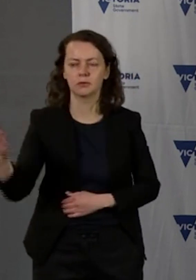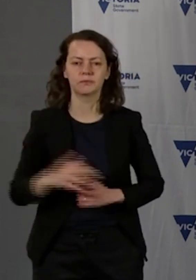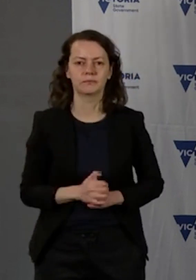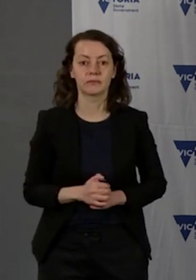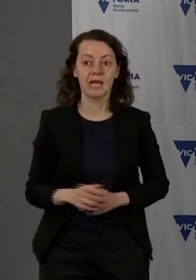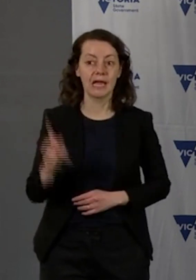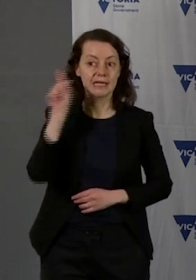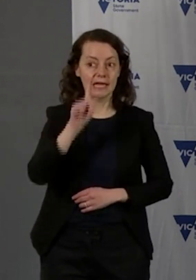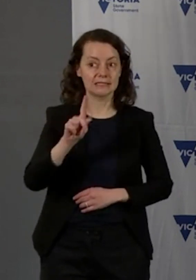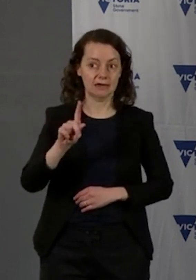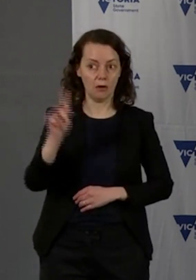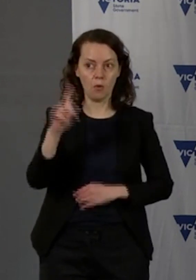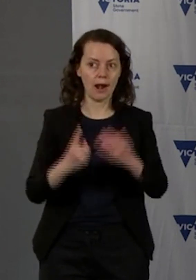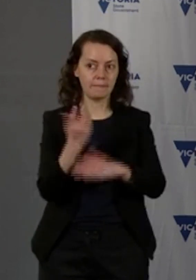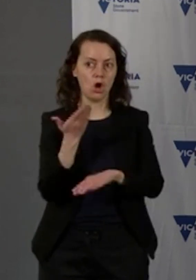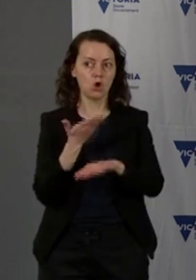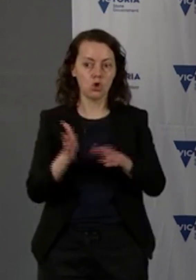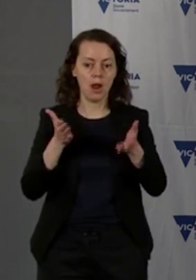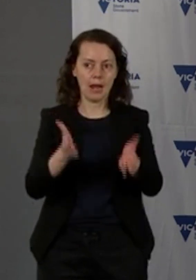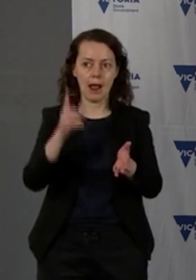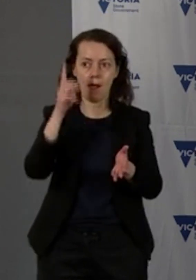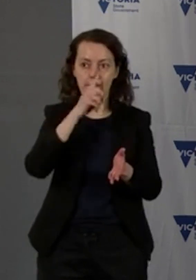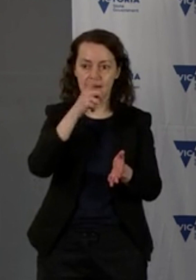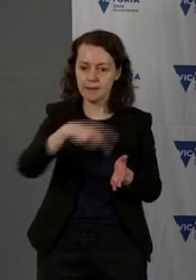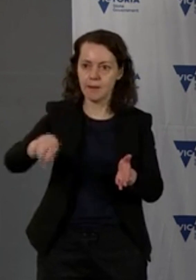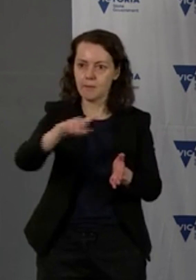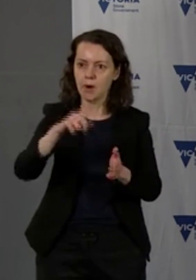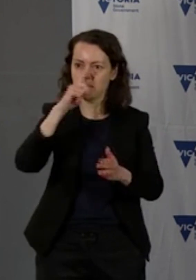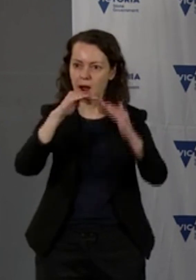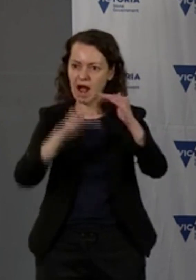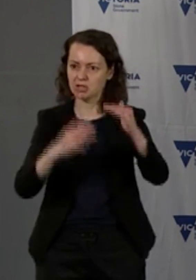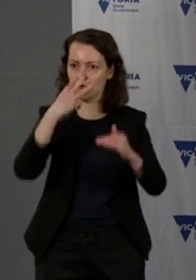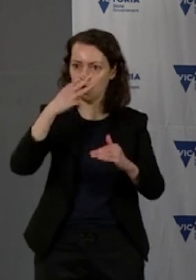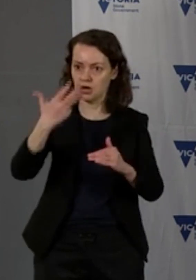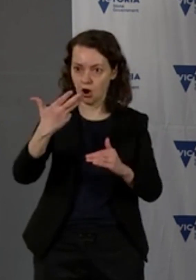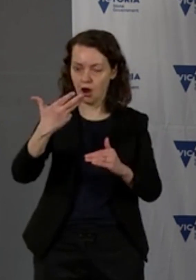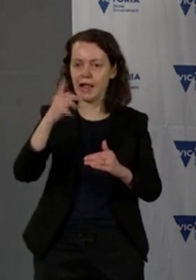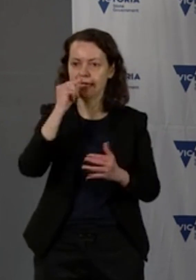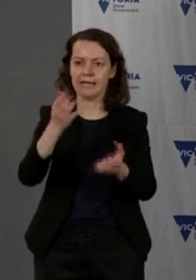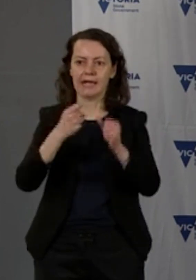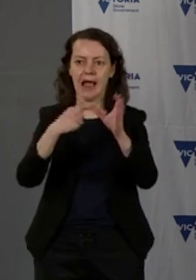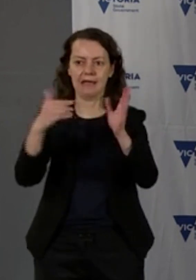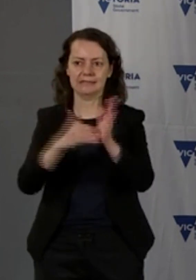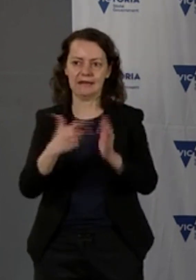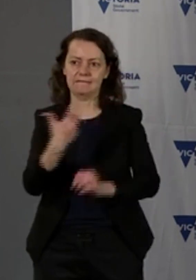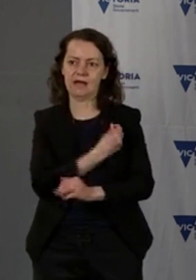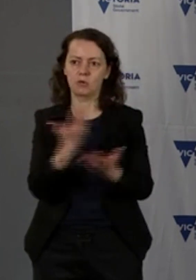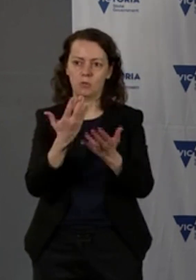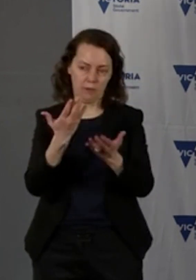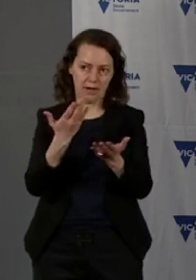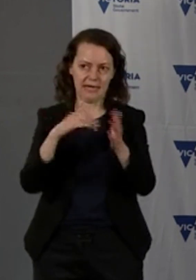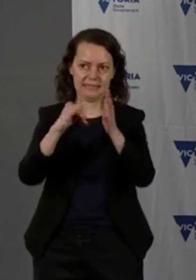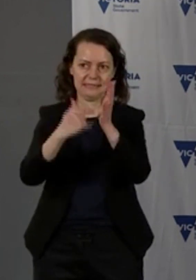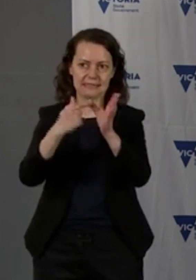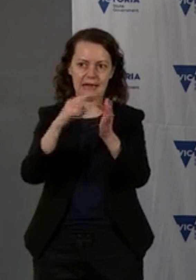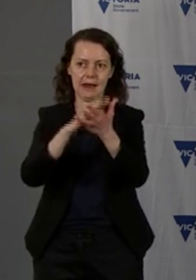one of our expanded access to the safe and effective AstraZeneca vaccine. We administered 2